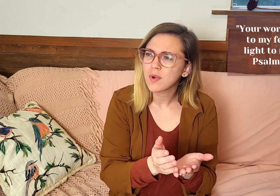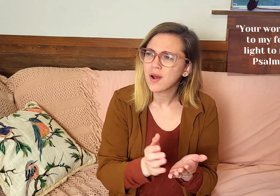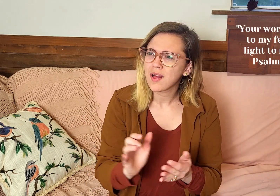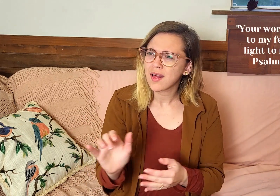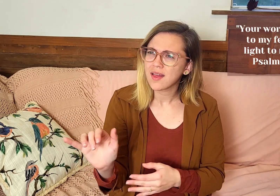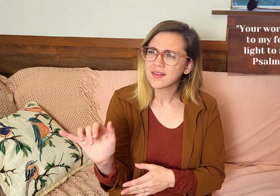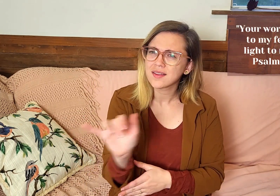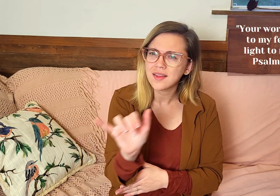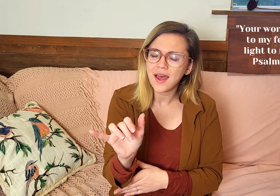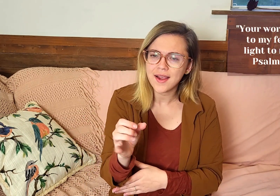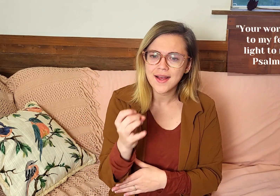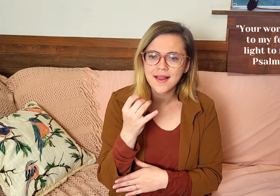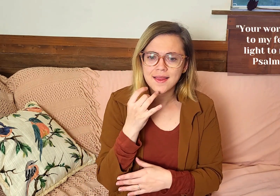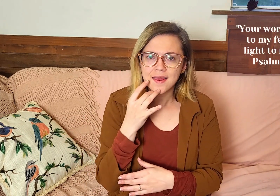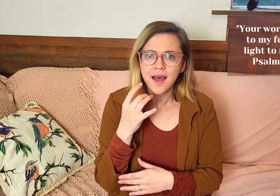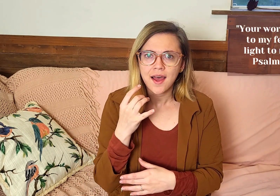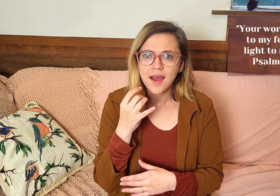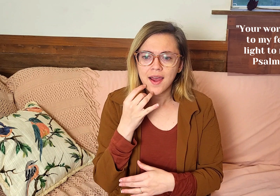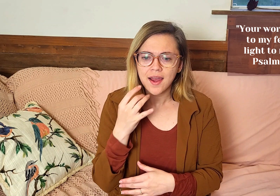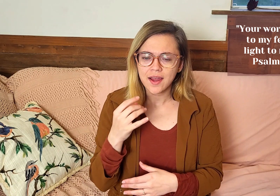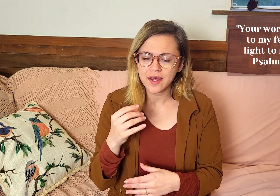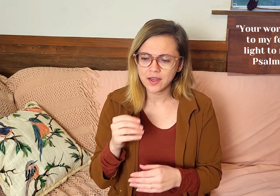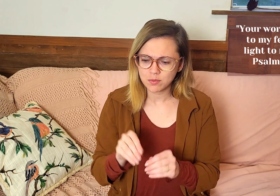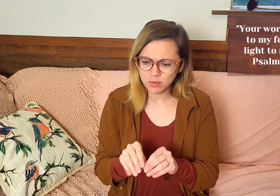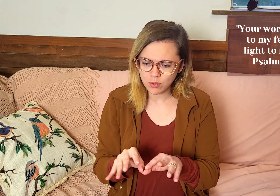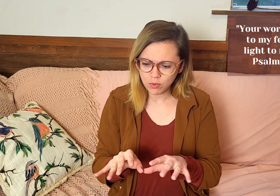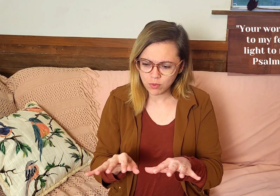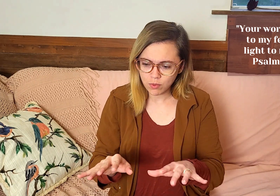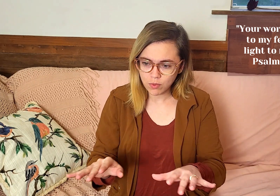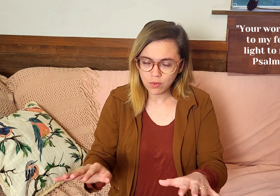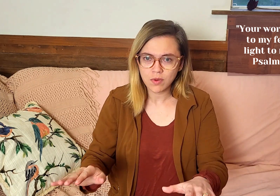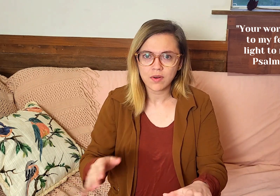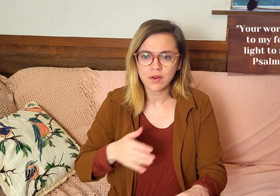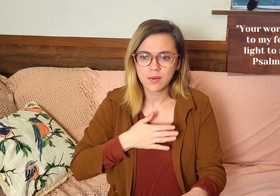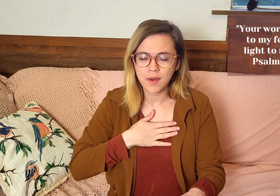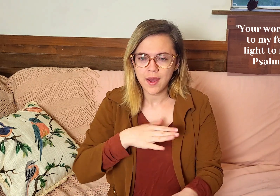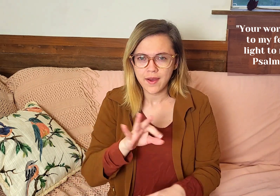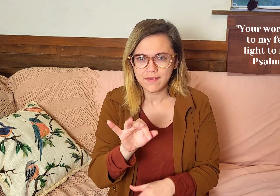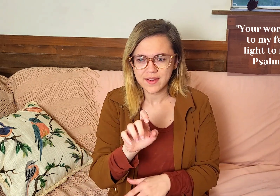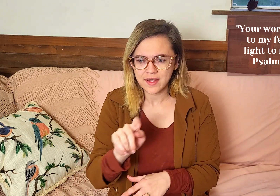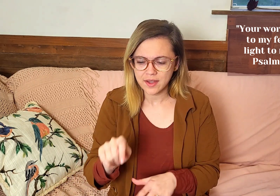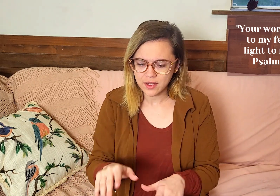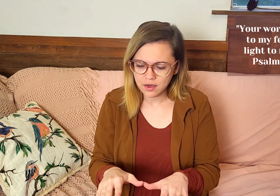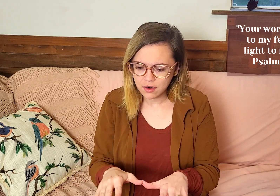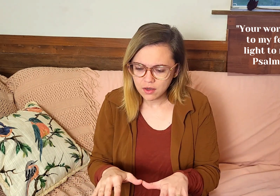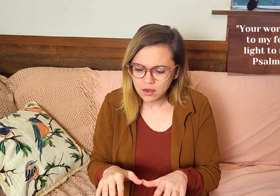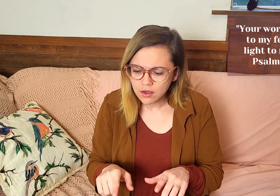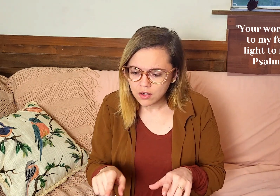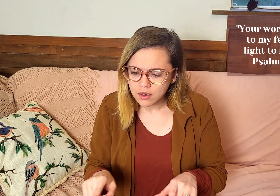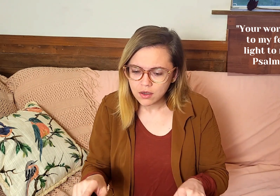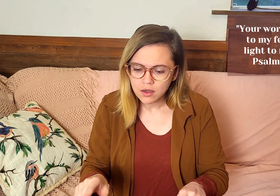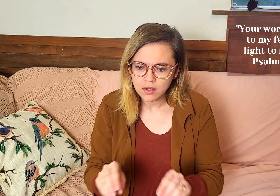lamp for my feet, a light on my path.